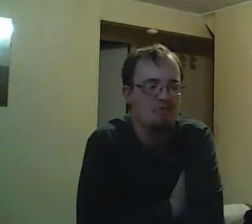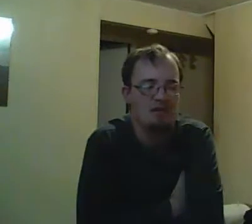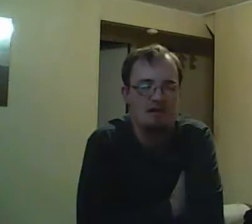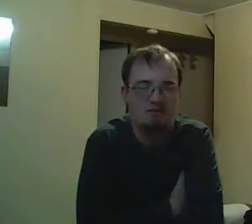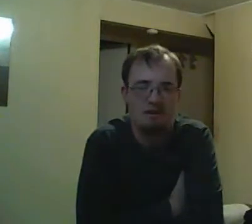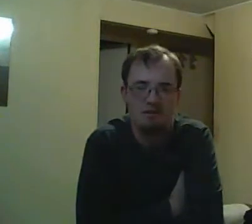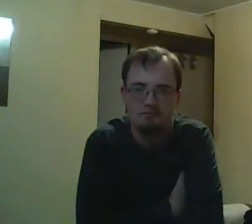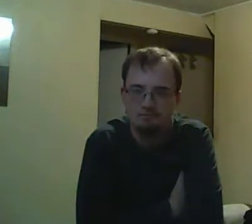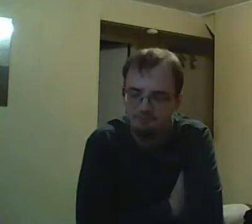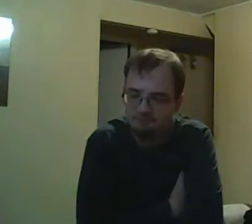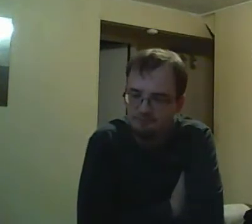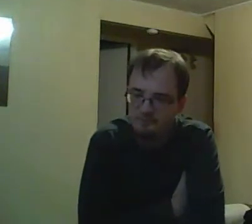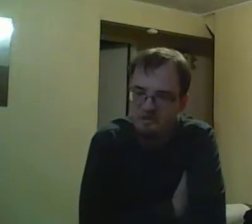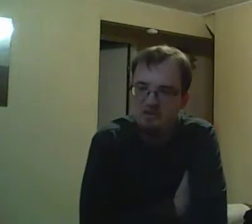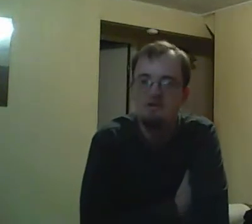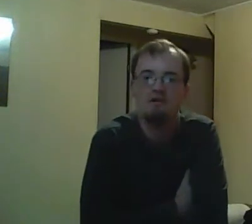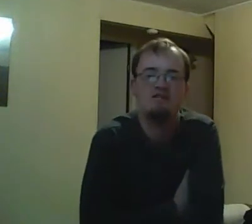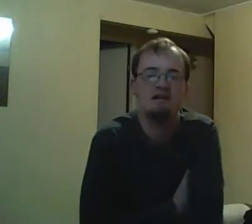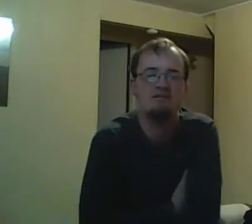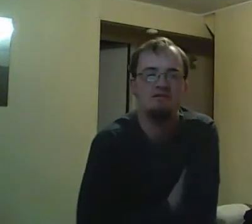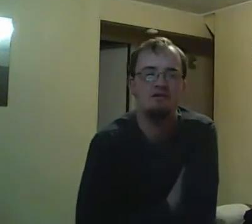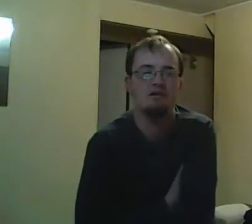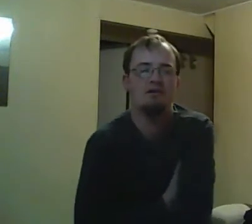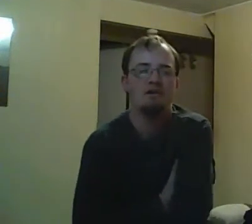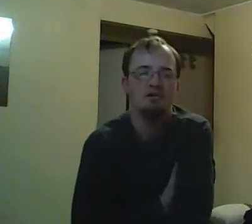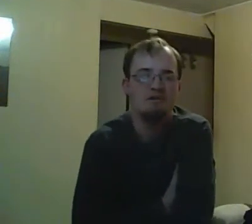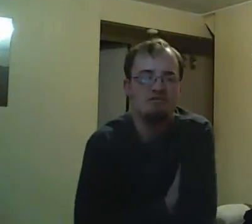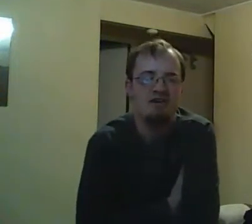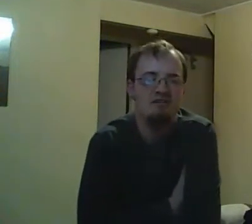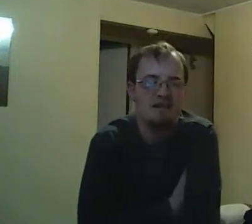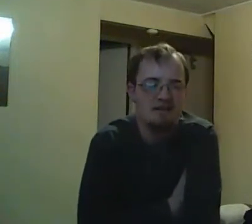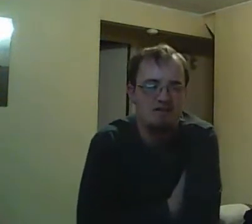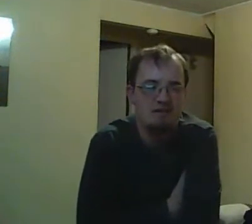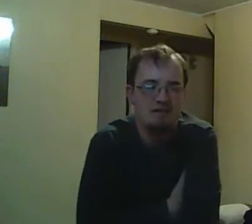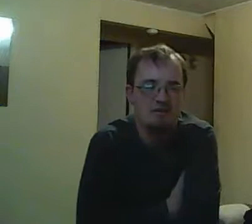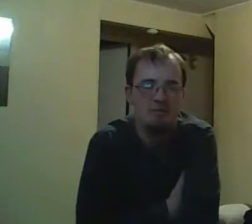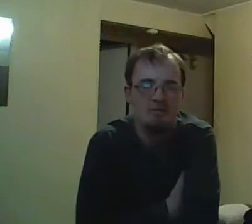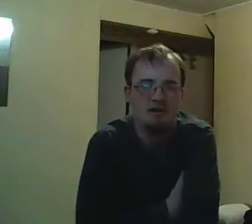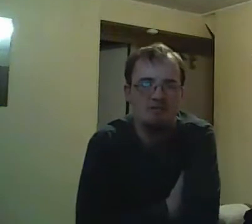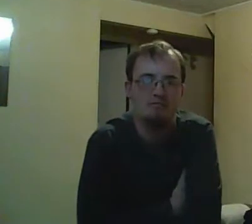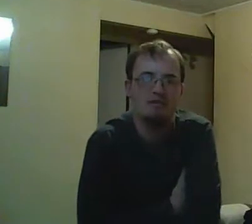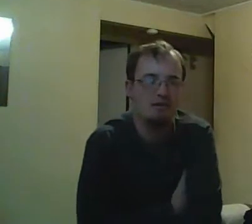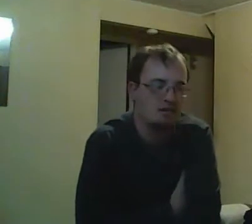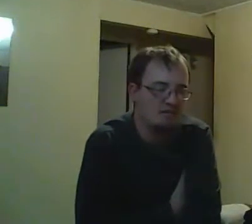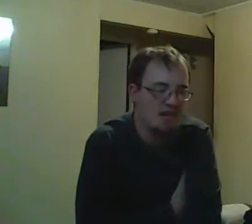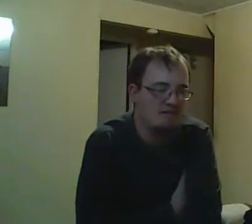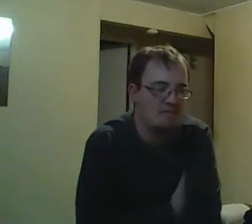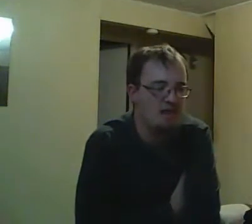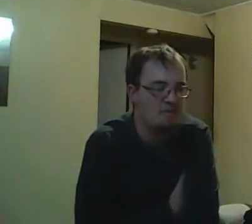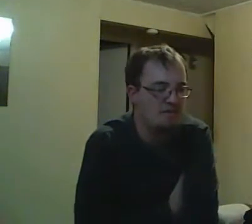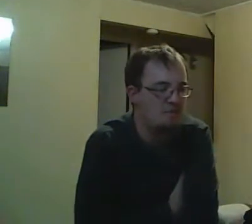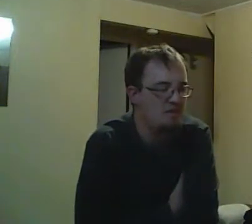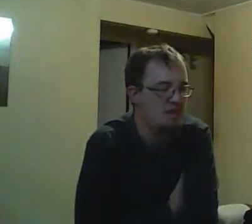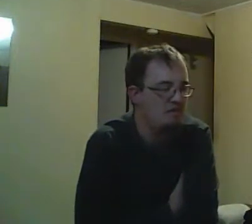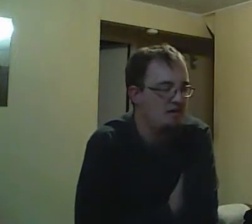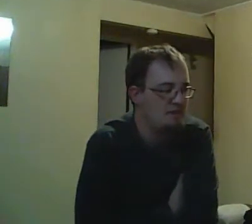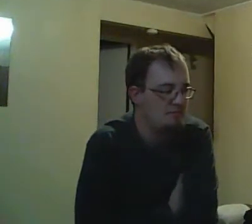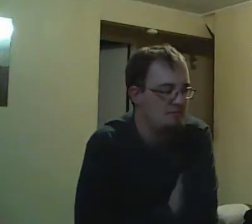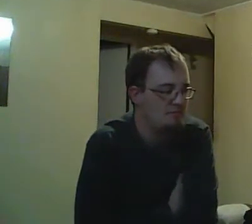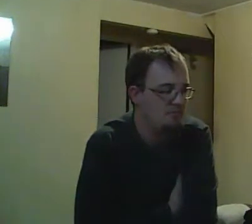So, Liberty decides to sing the song to Radich after Jakey decides to balk. Radich is not happy. You can probably see